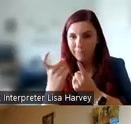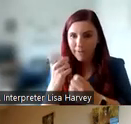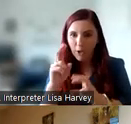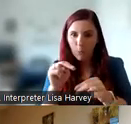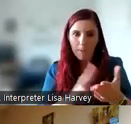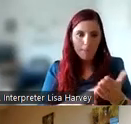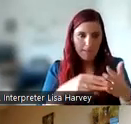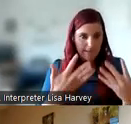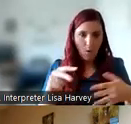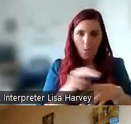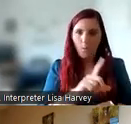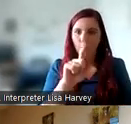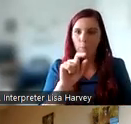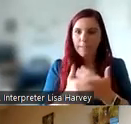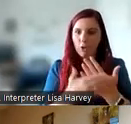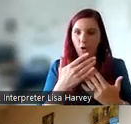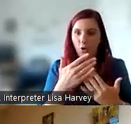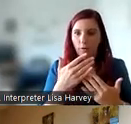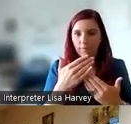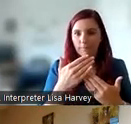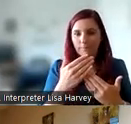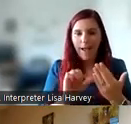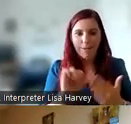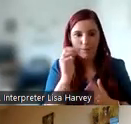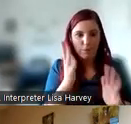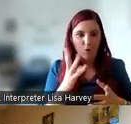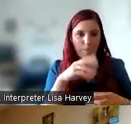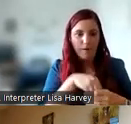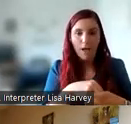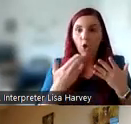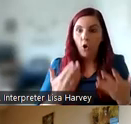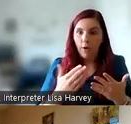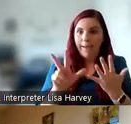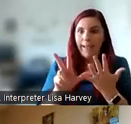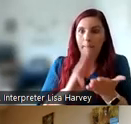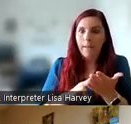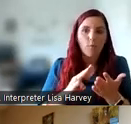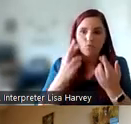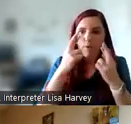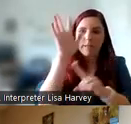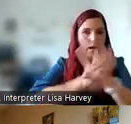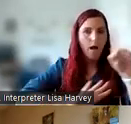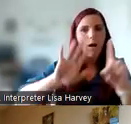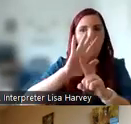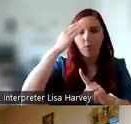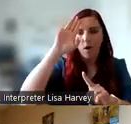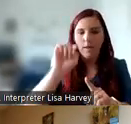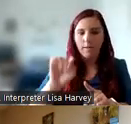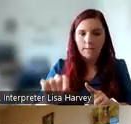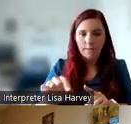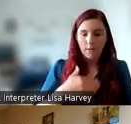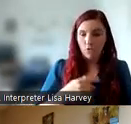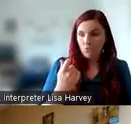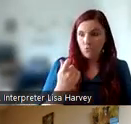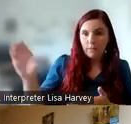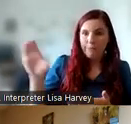over 20 young adults have been part of the young adult panel, and we currently have eight members from all around Ireland. And we've just received some funding to